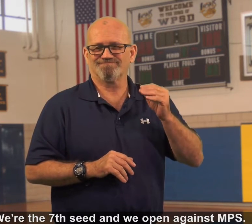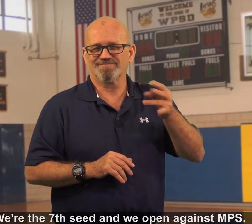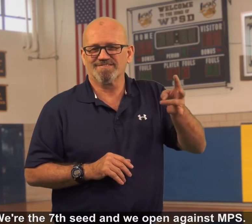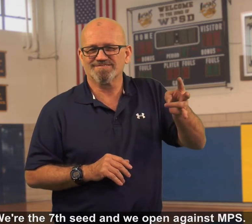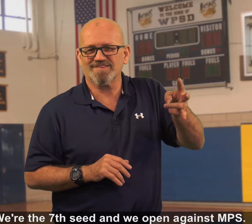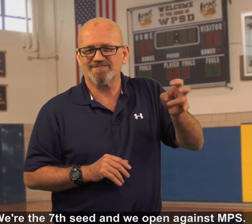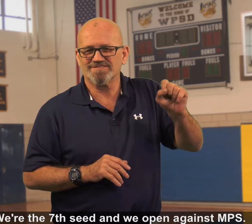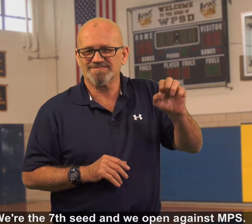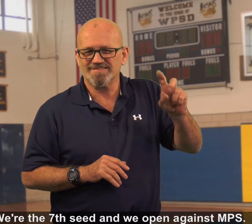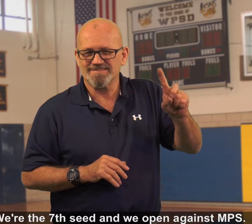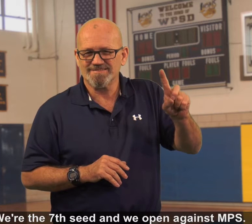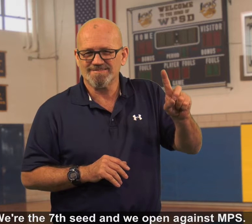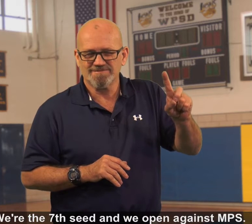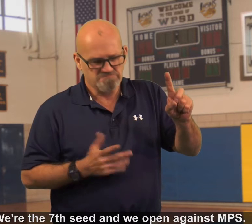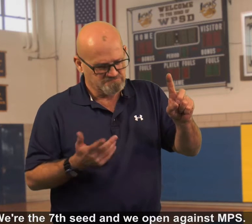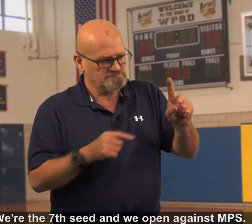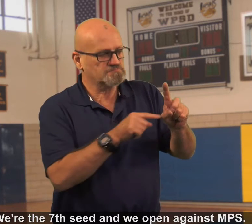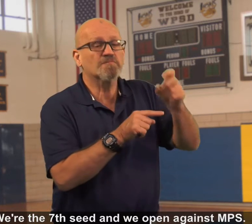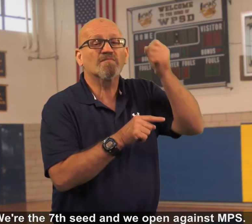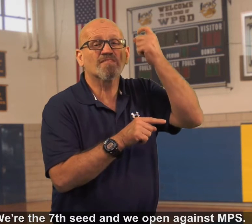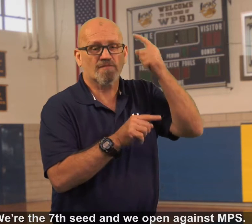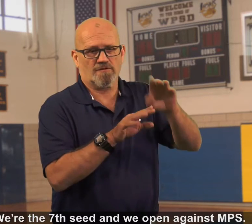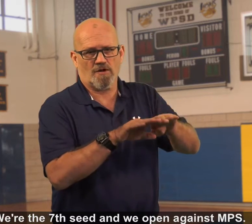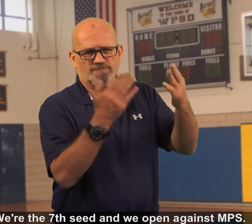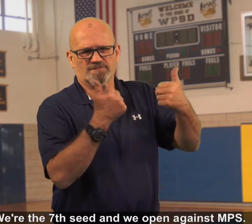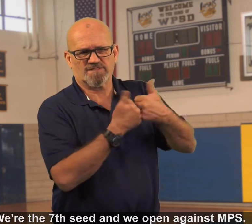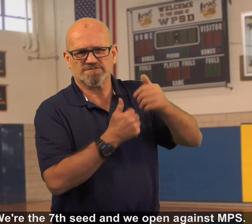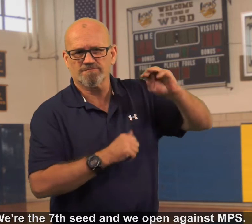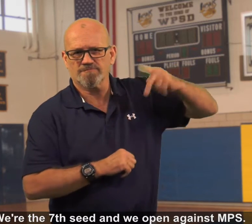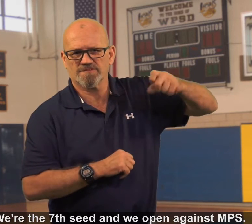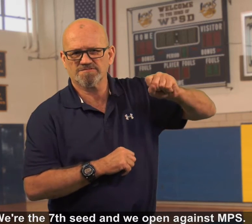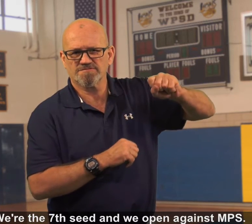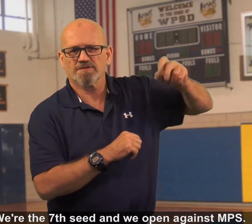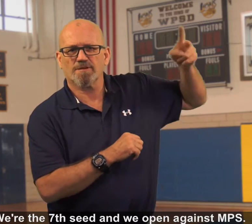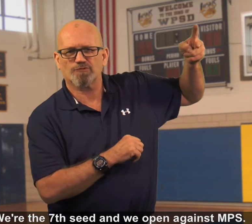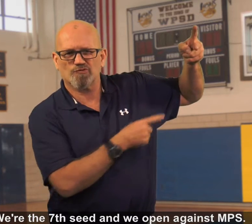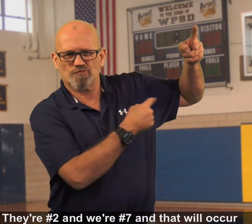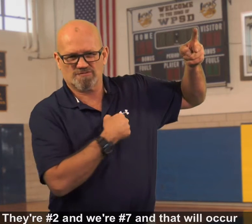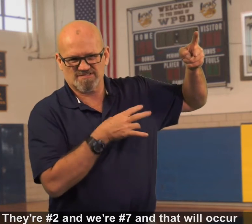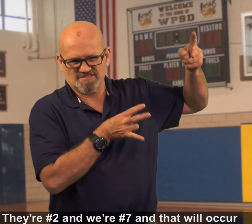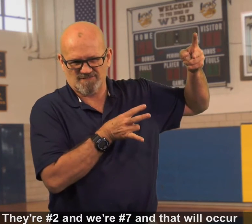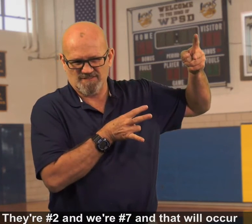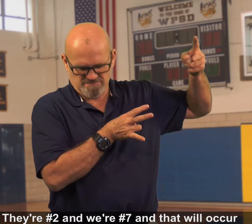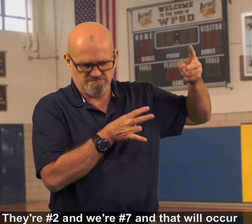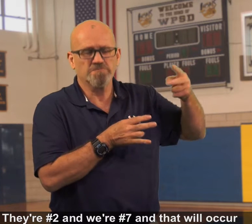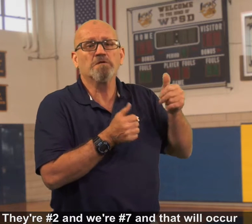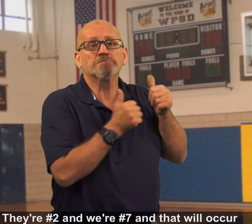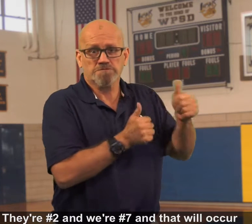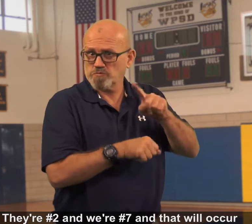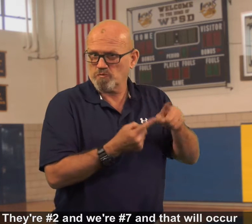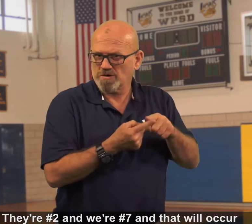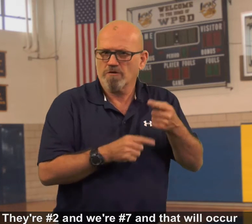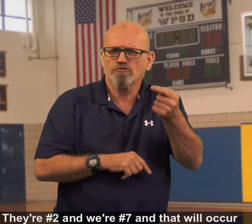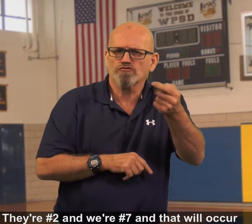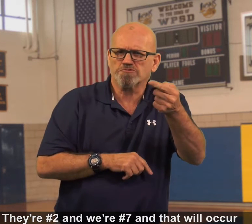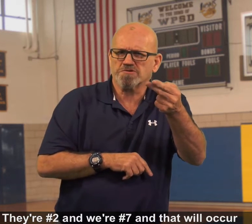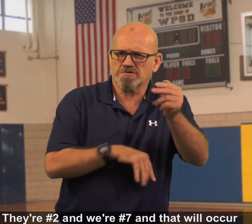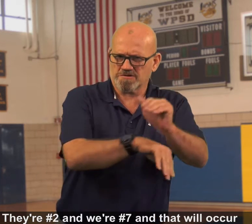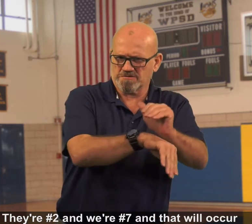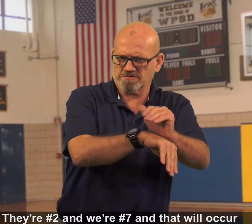We're the seventh seed, and we open against Marie Phillip. They're number two, we're number seven, and that will occur at